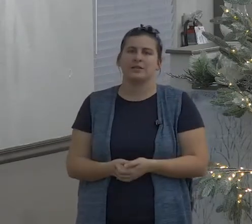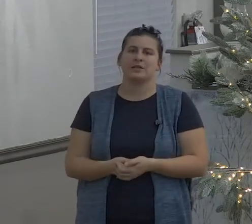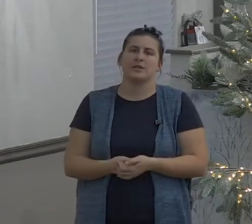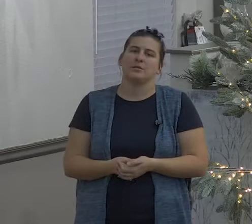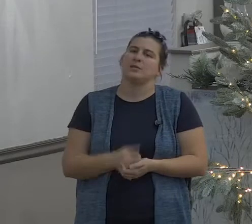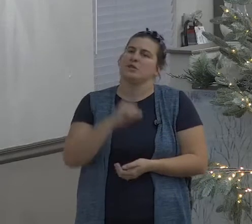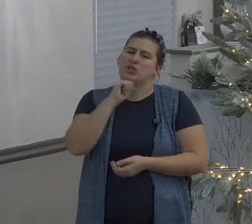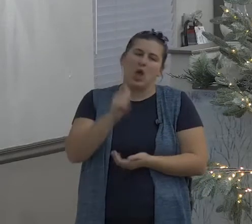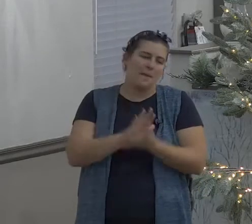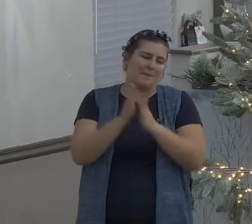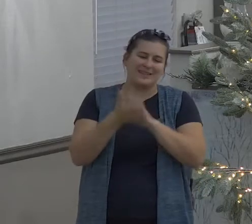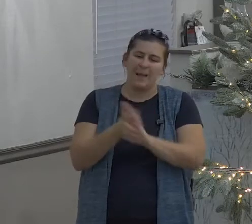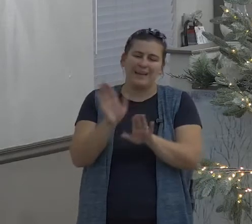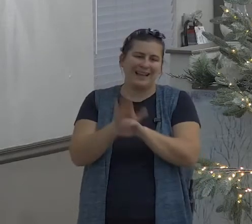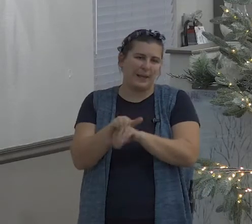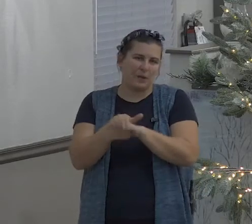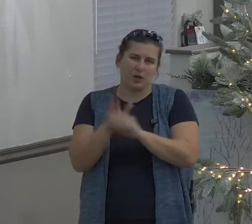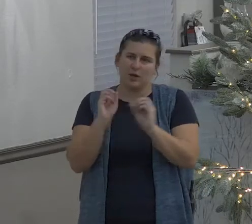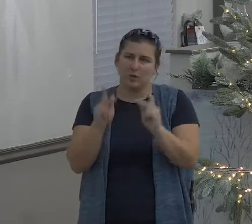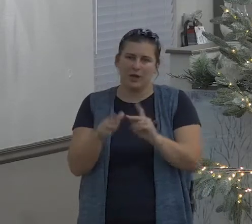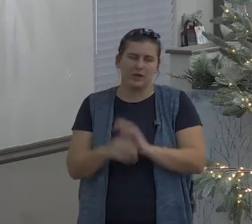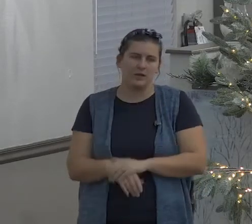no time like the present to start